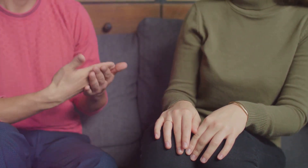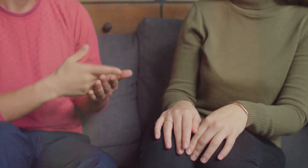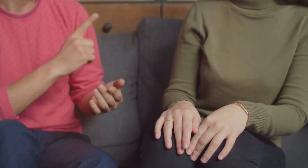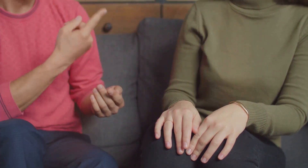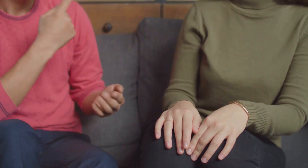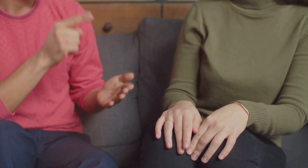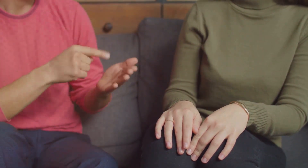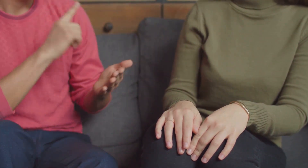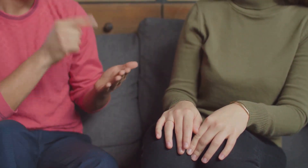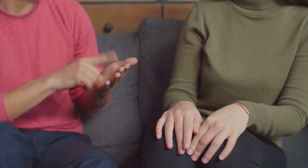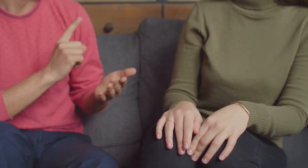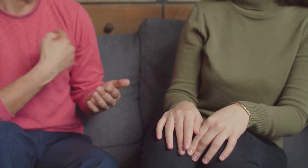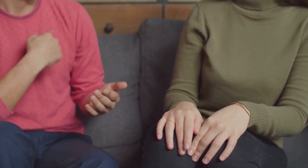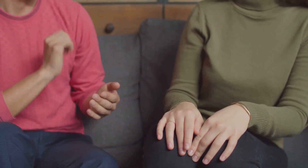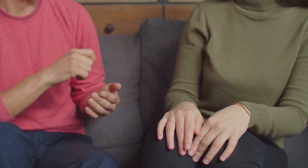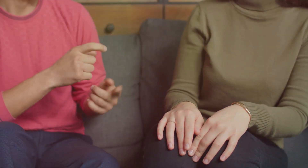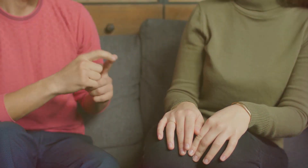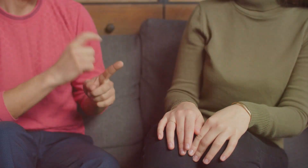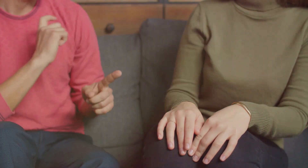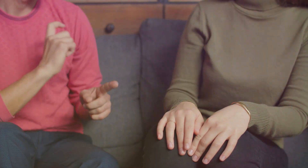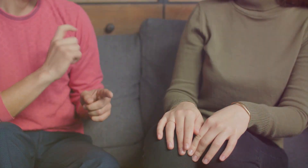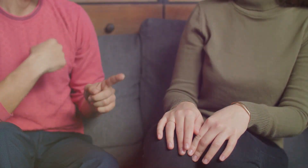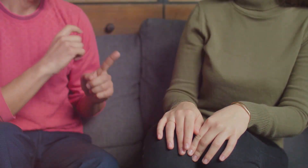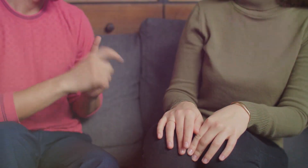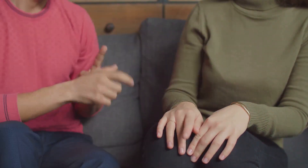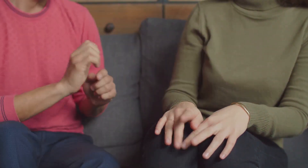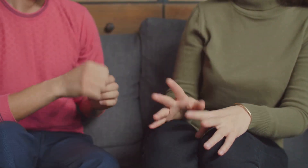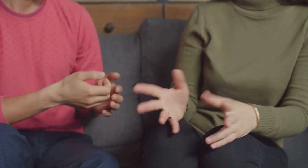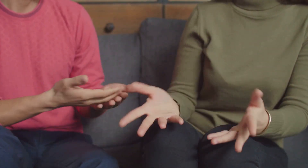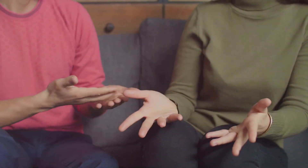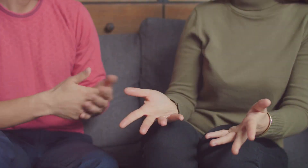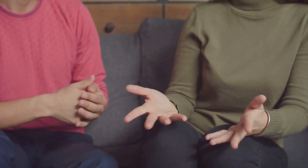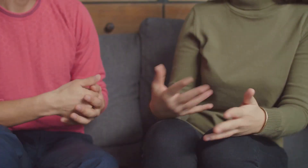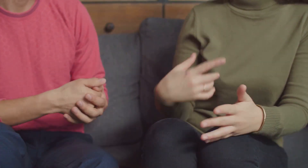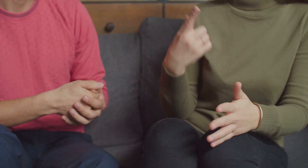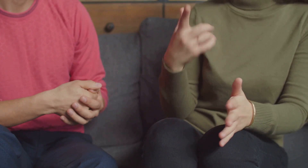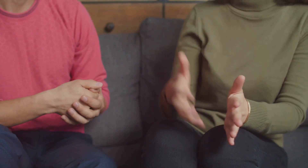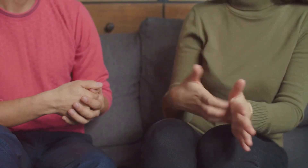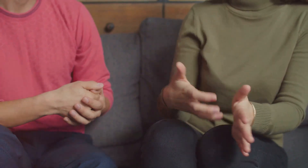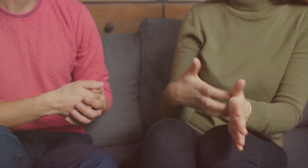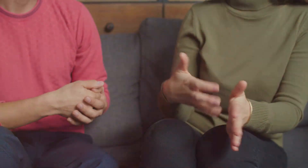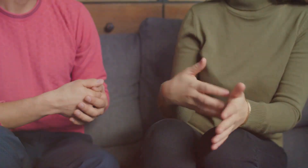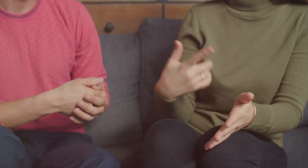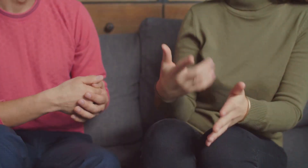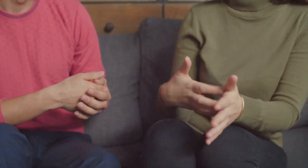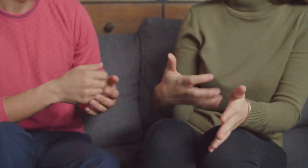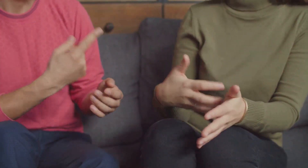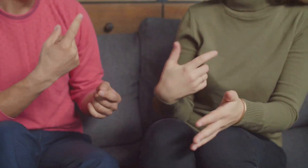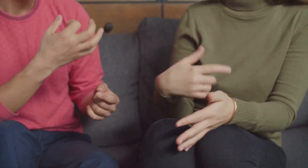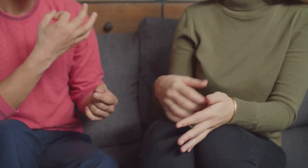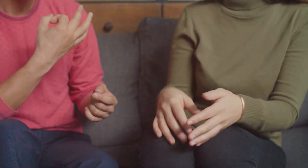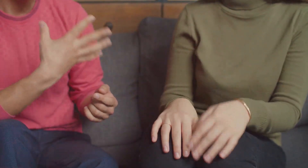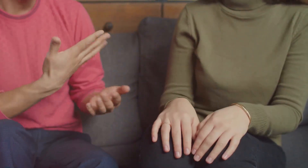own unique set of signs and rules. This is why interpreters must be fluent in all these modes and dialects.